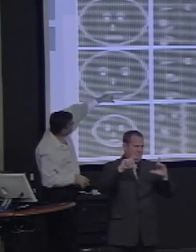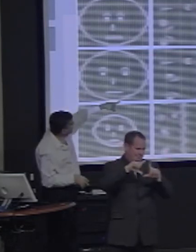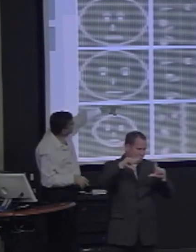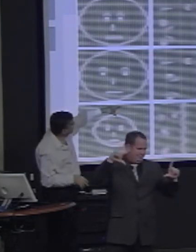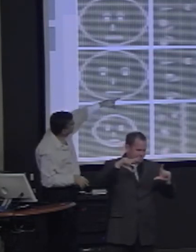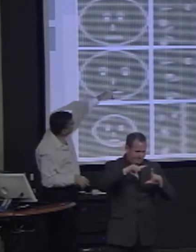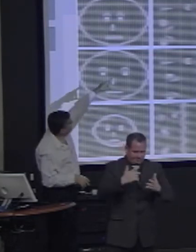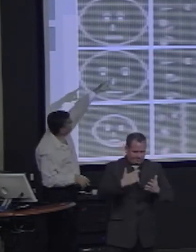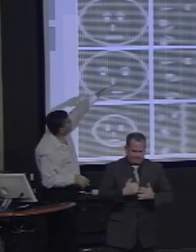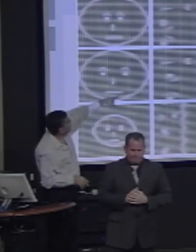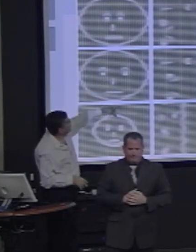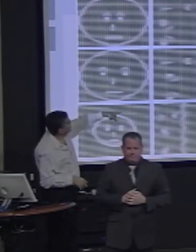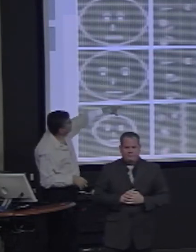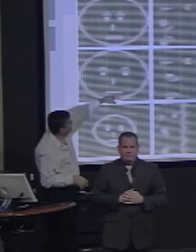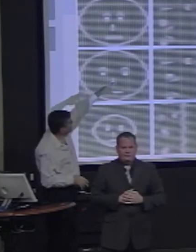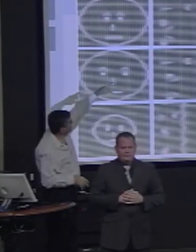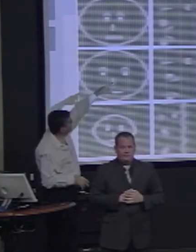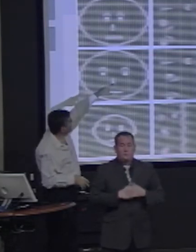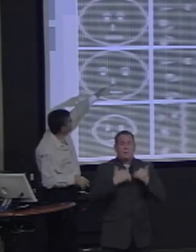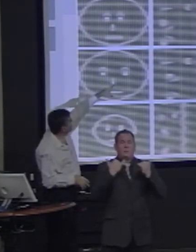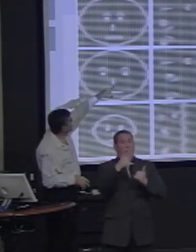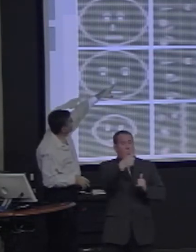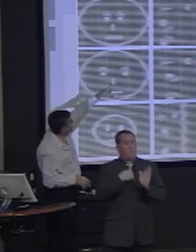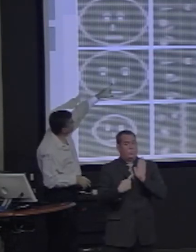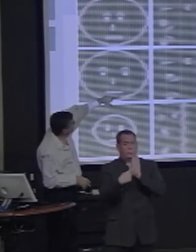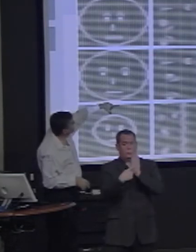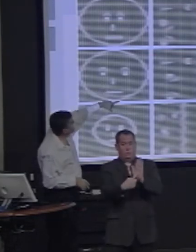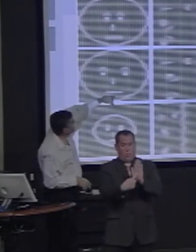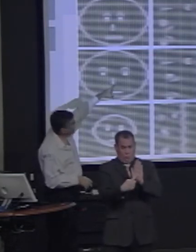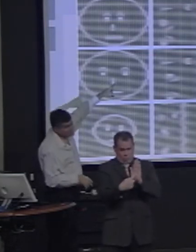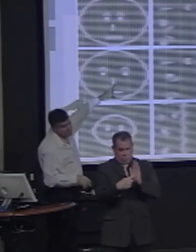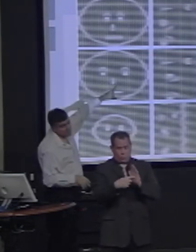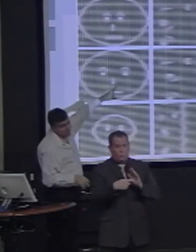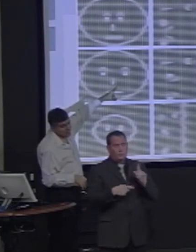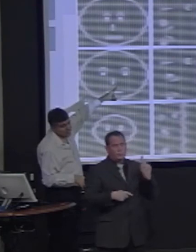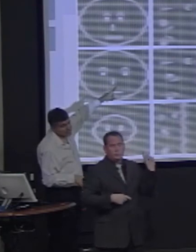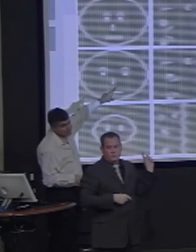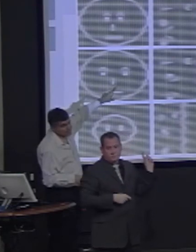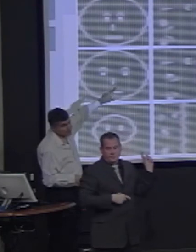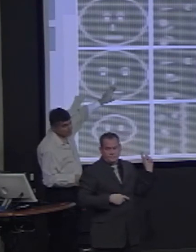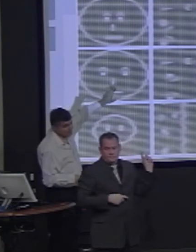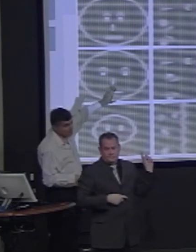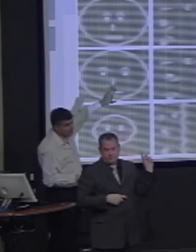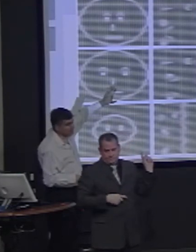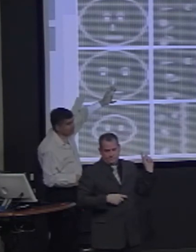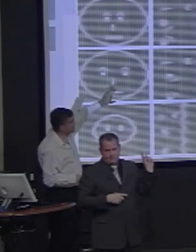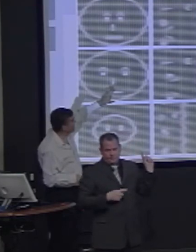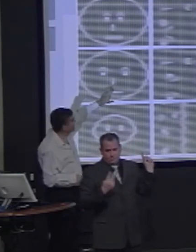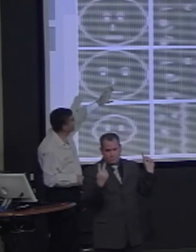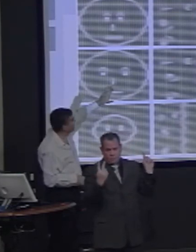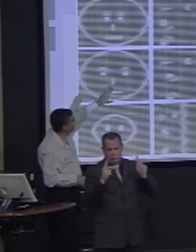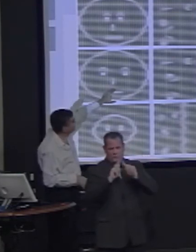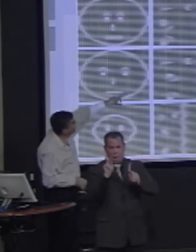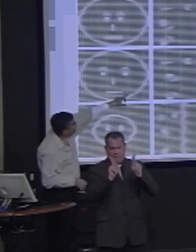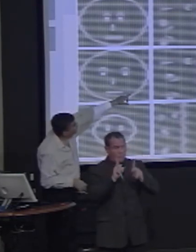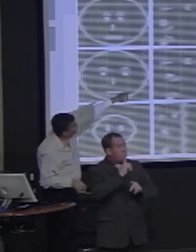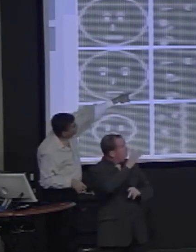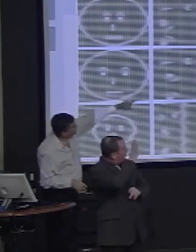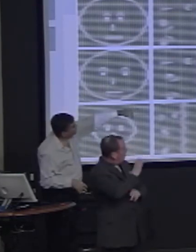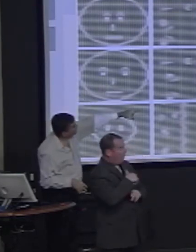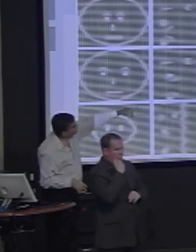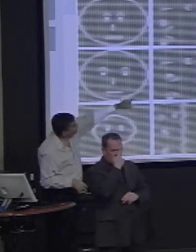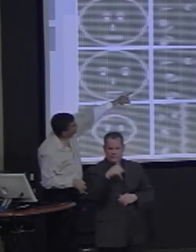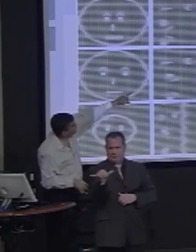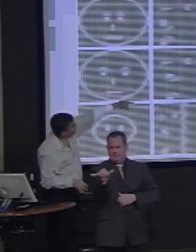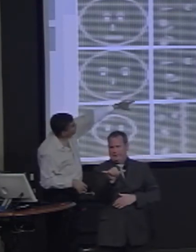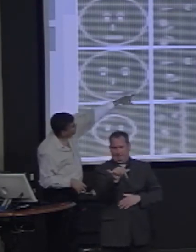what those polar coordinate representations look like. And you can see they're actually quite similar. It's a bit hard to tell them apart. Well,